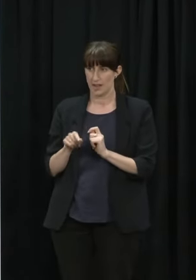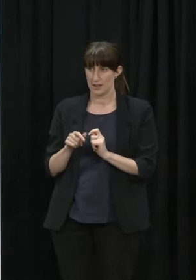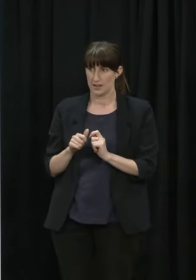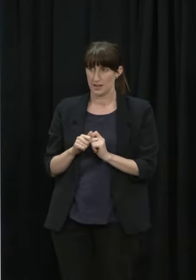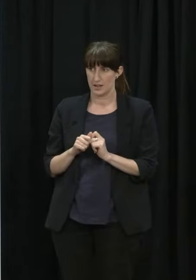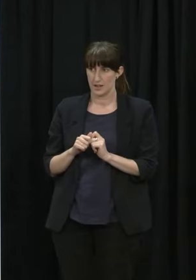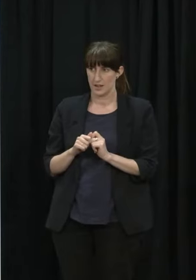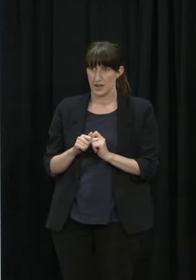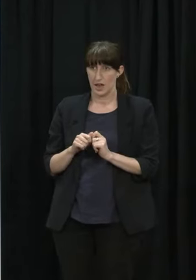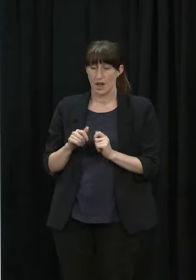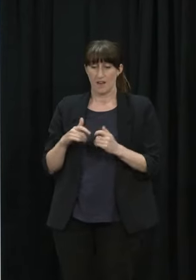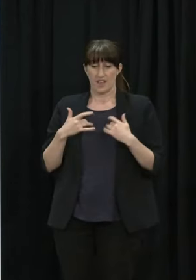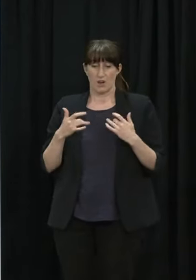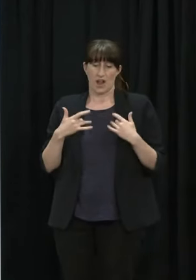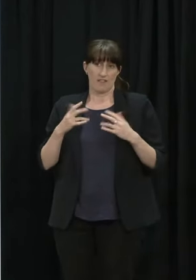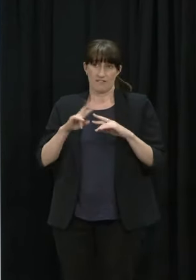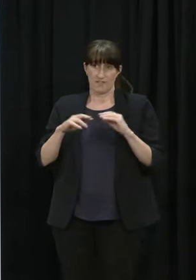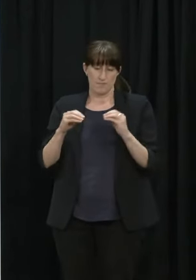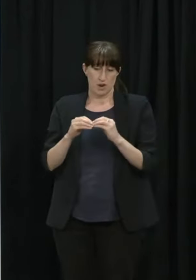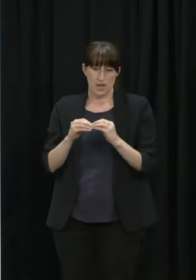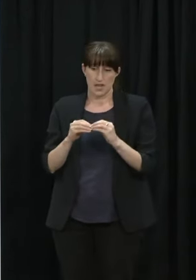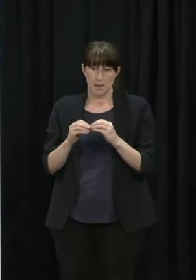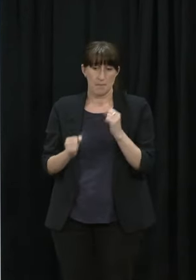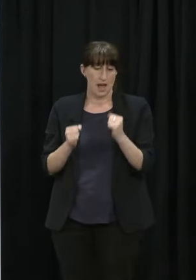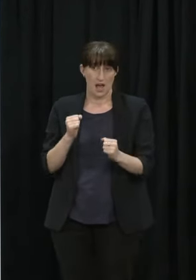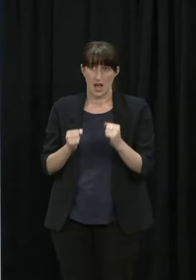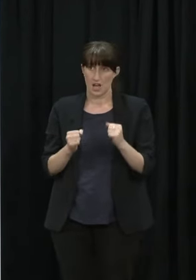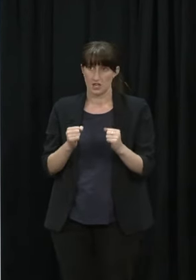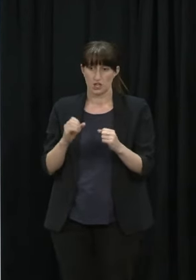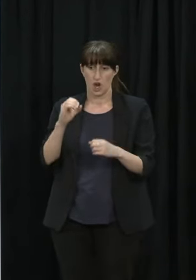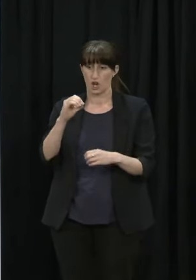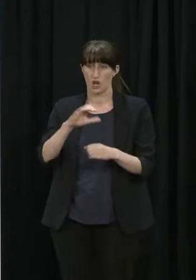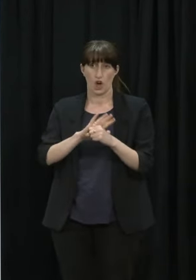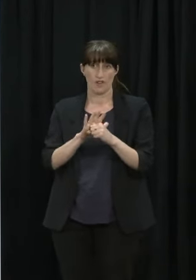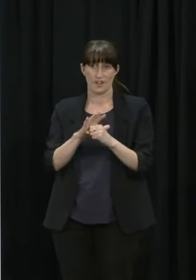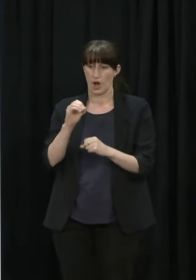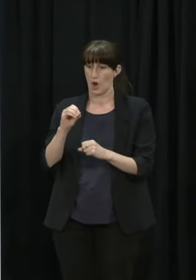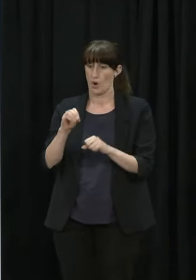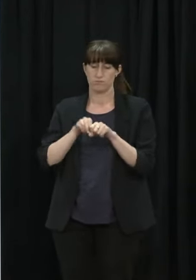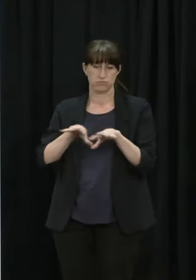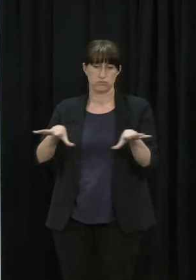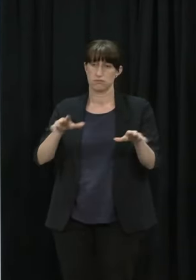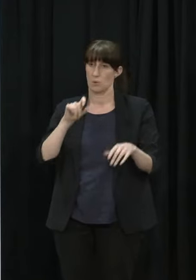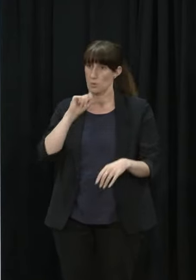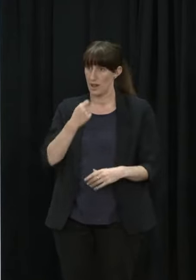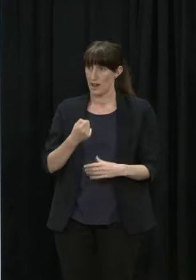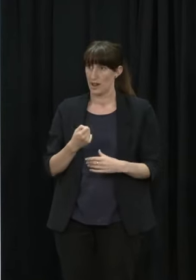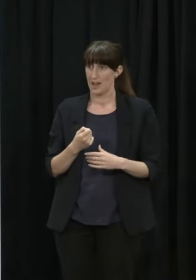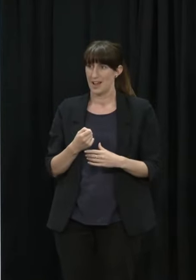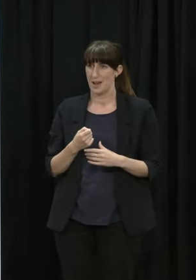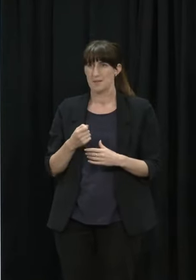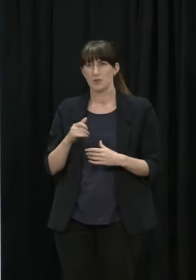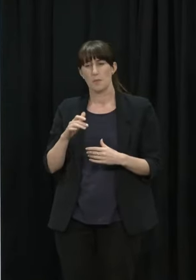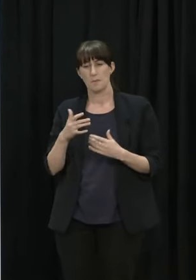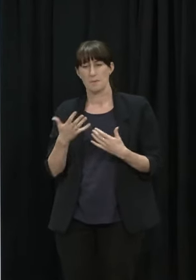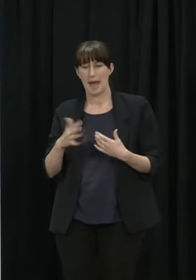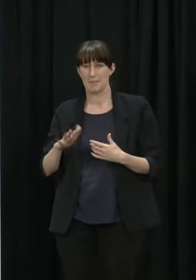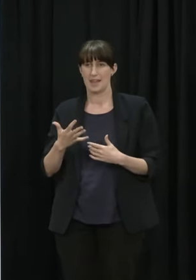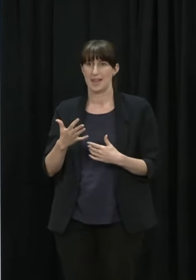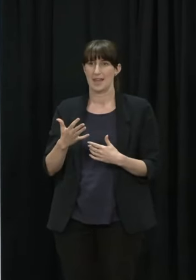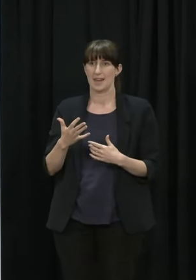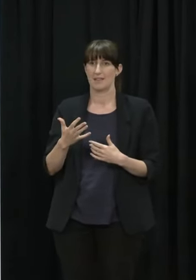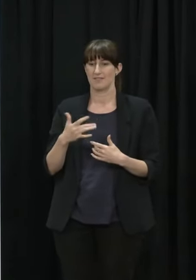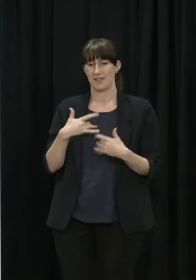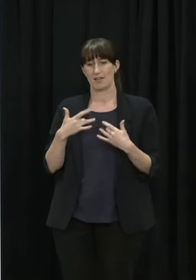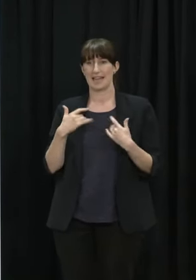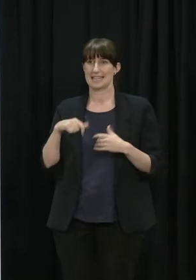going to get there right Omicron at some point are we in a position where everyone in New Zealand will either be boosted or have had